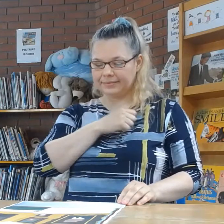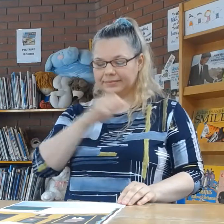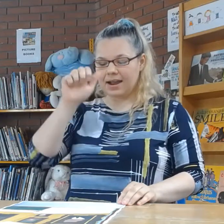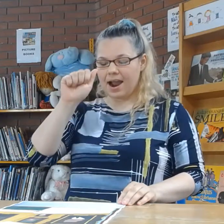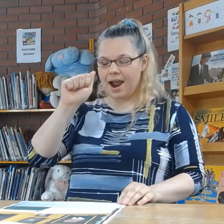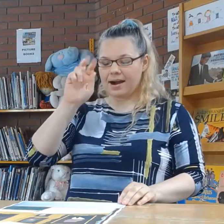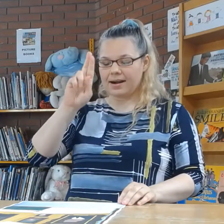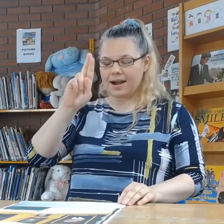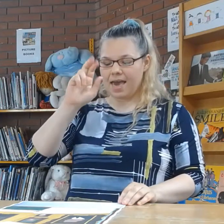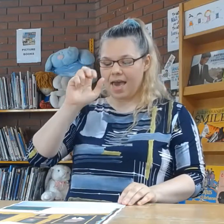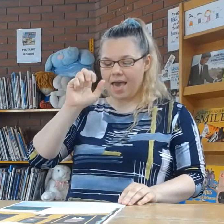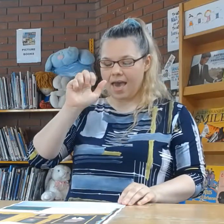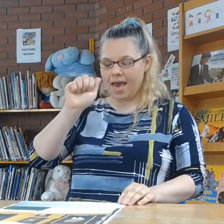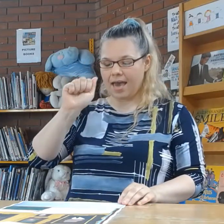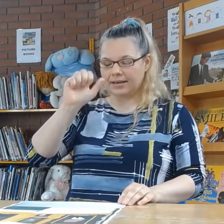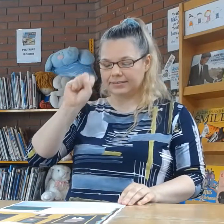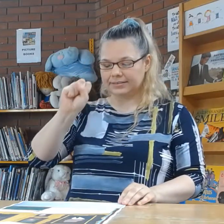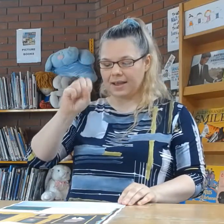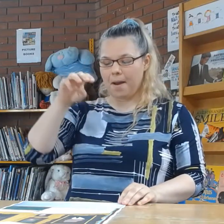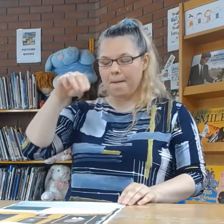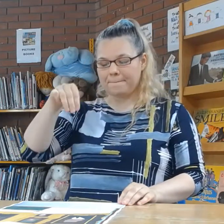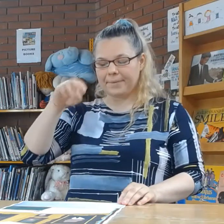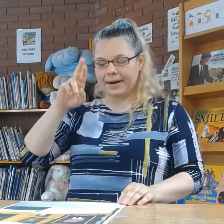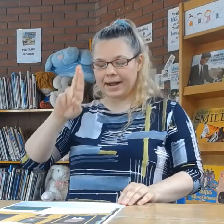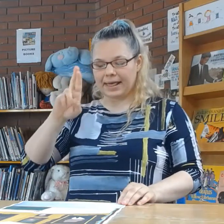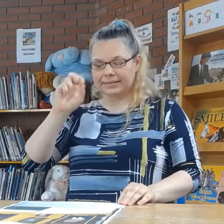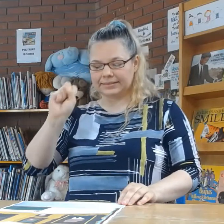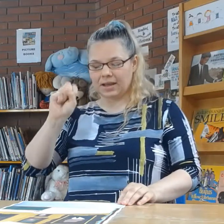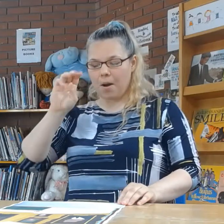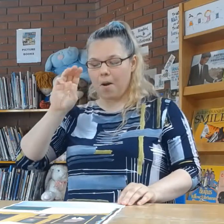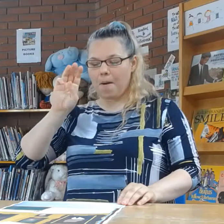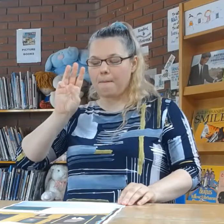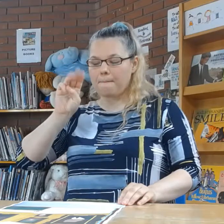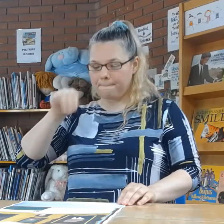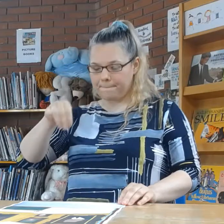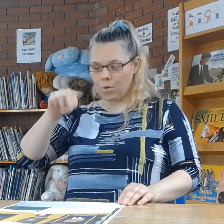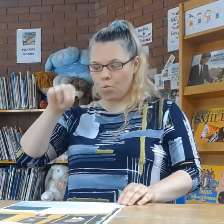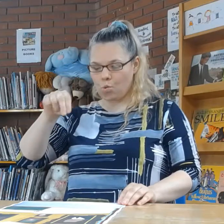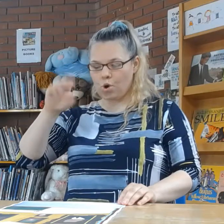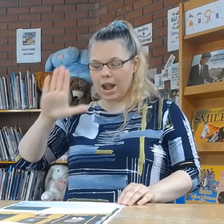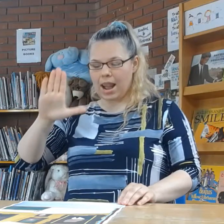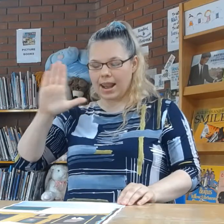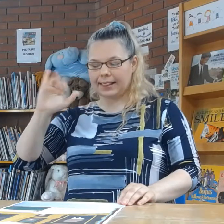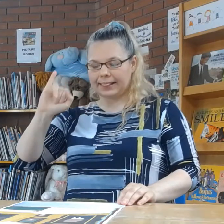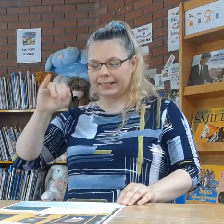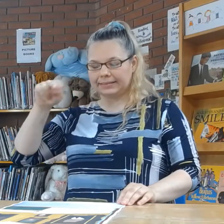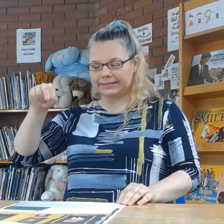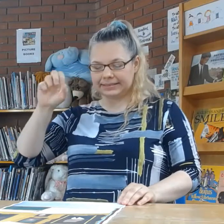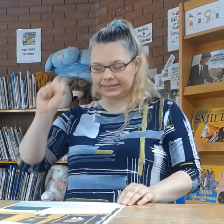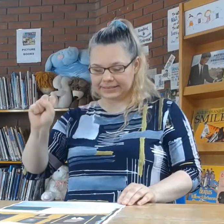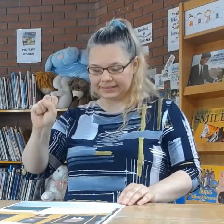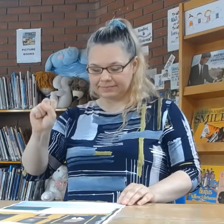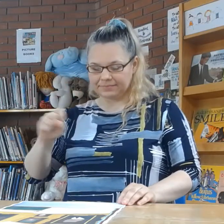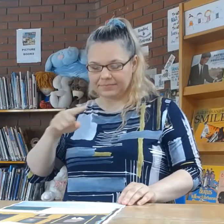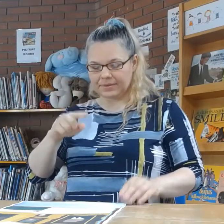Back at the Oris, Mrs Mullins, the housekeeper,